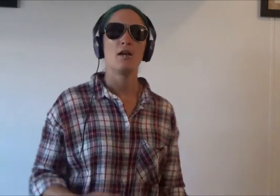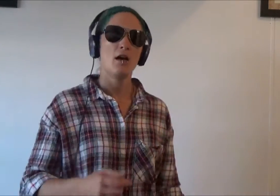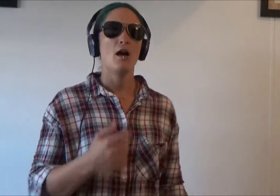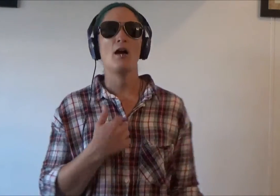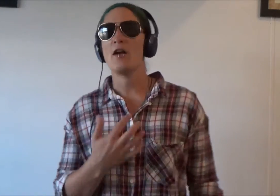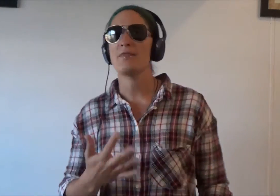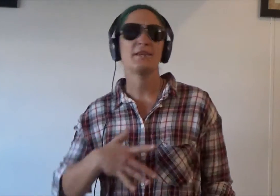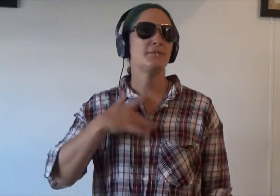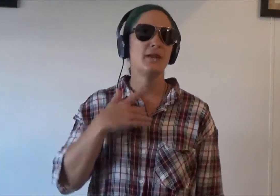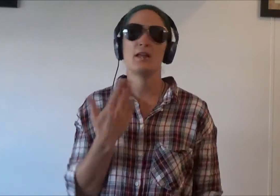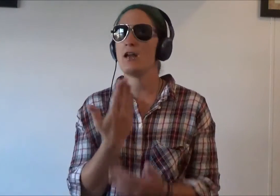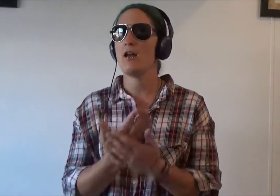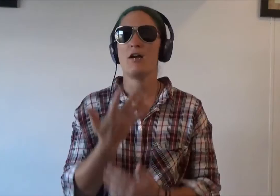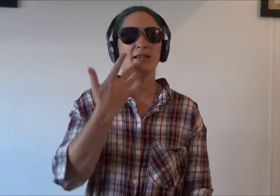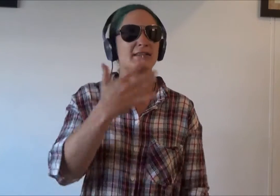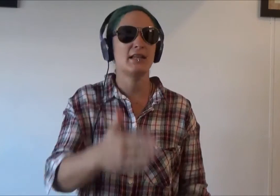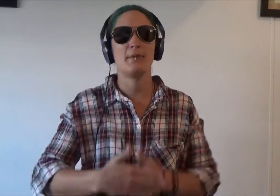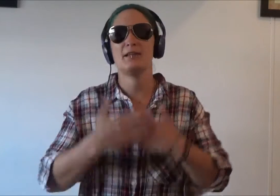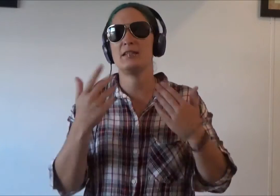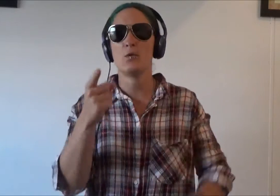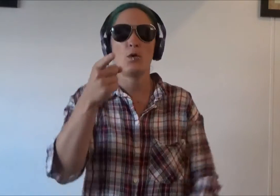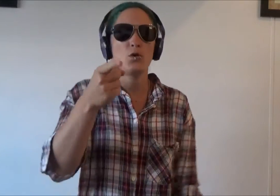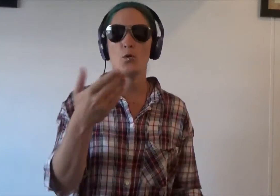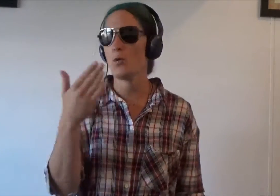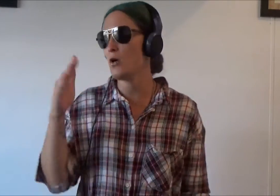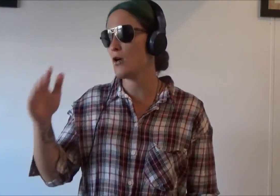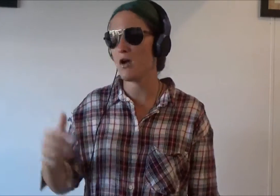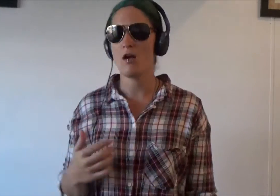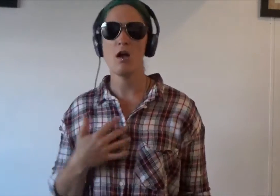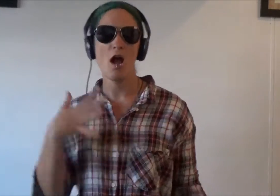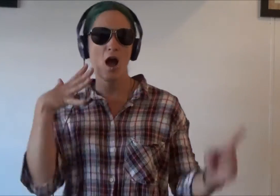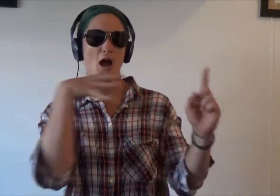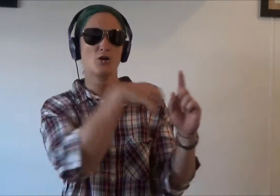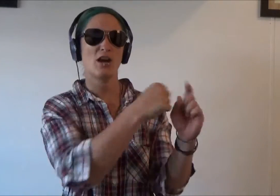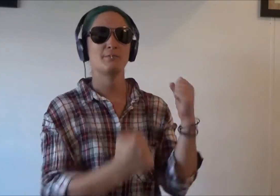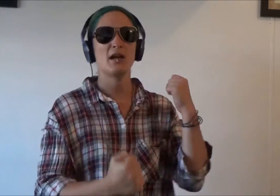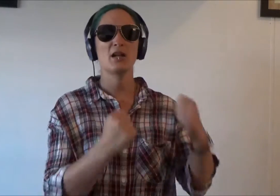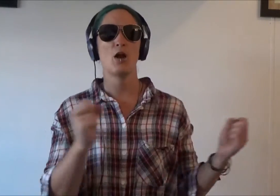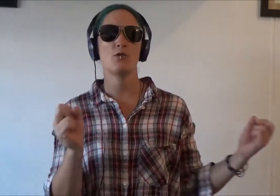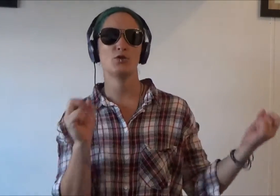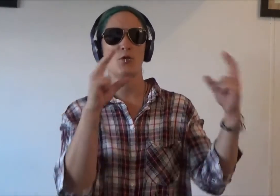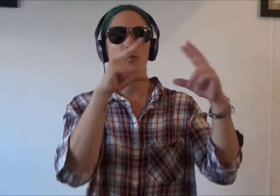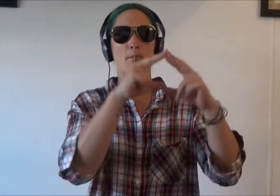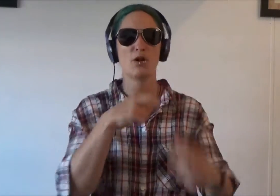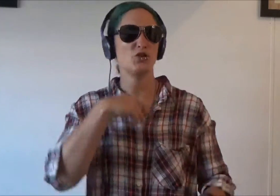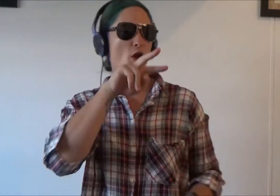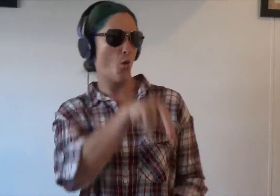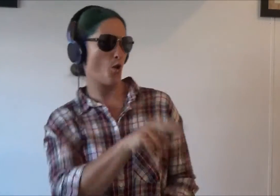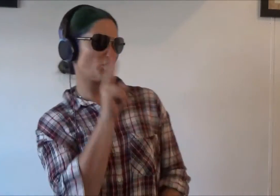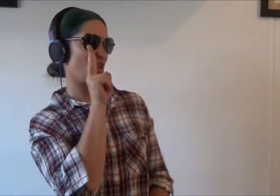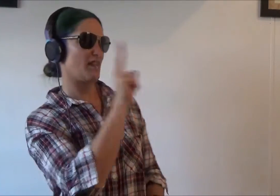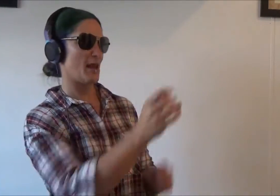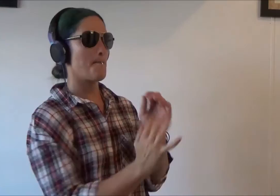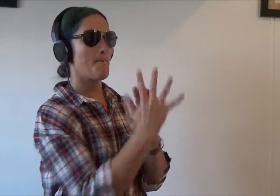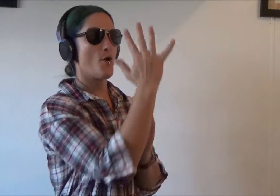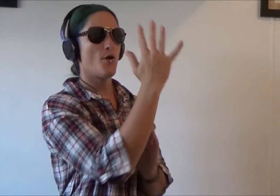I got this feeling on the summer day when you were gone I crashed my car into the bridge, I watched, I let it burn